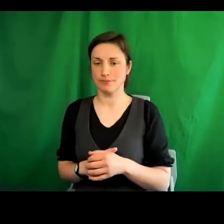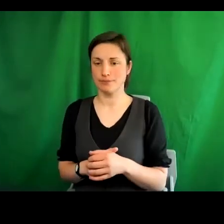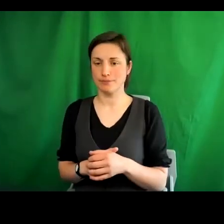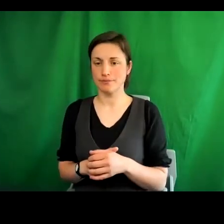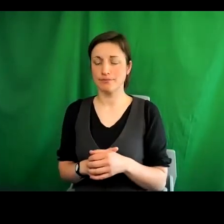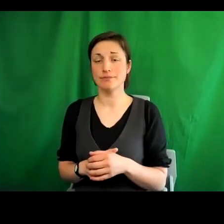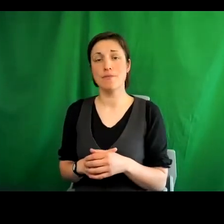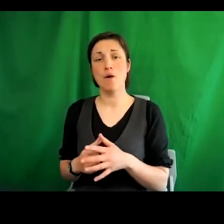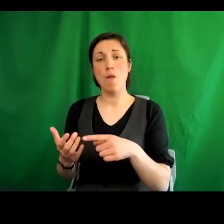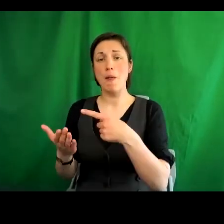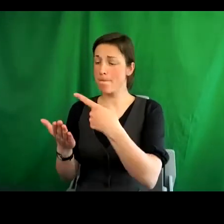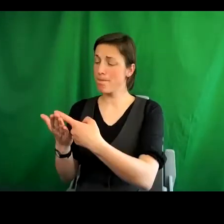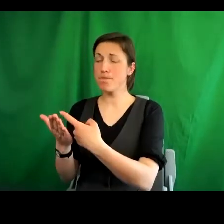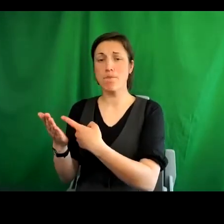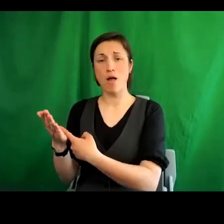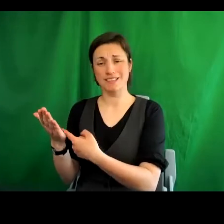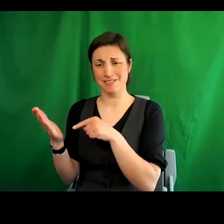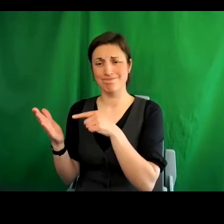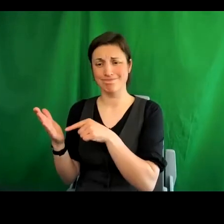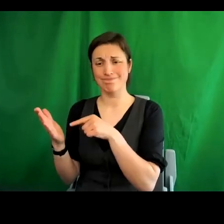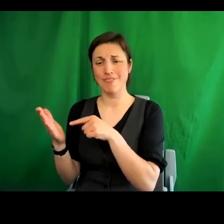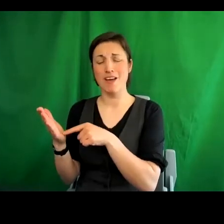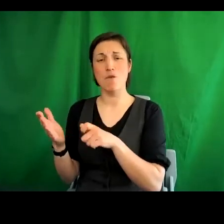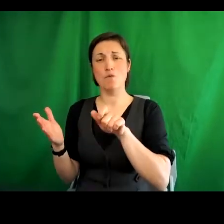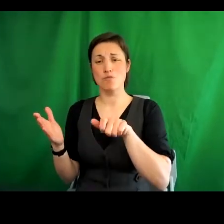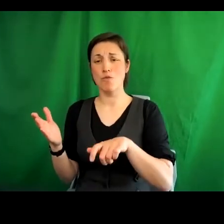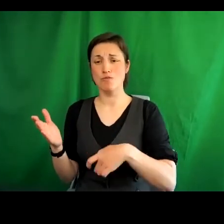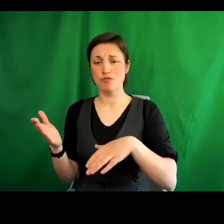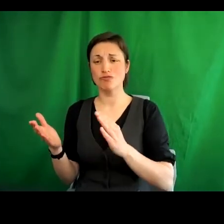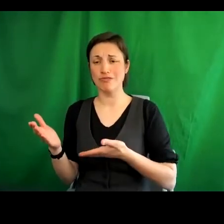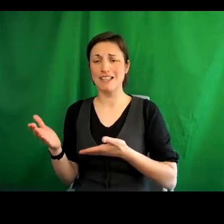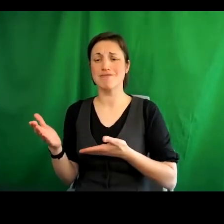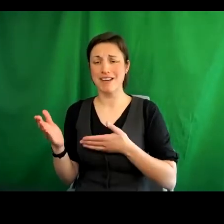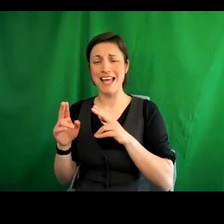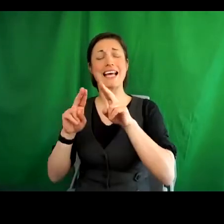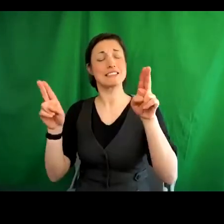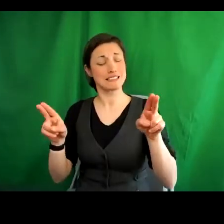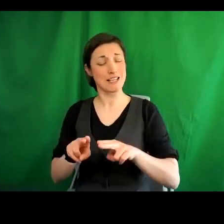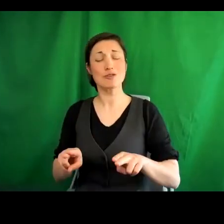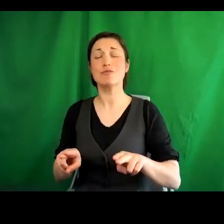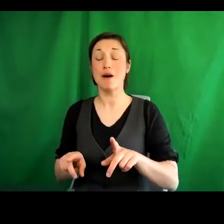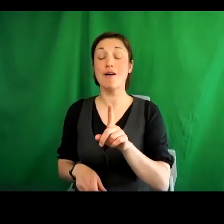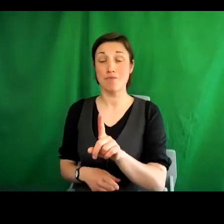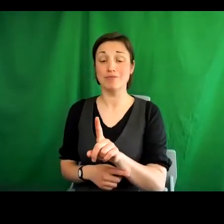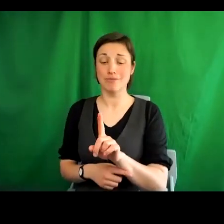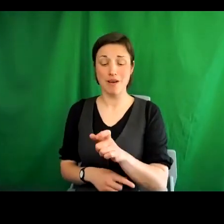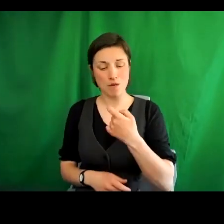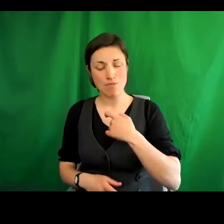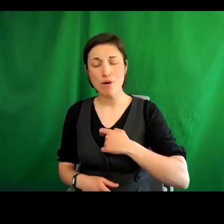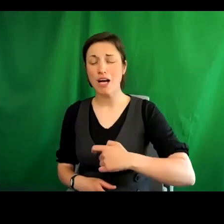and national levels and yet it is at the local level that human rights become most relevant to citizens.